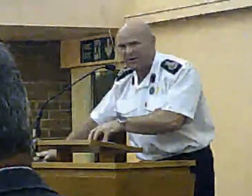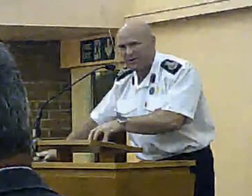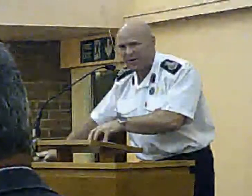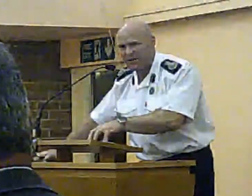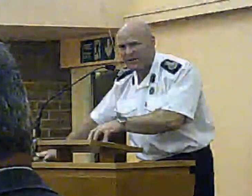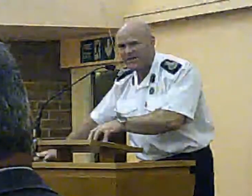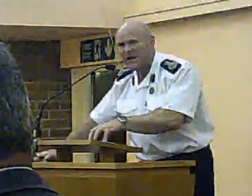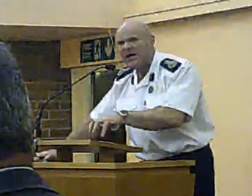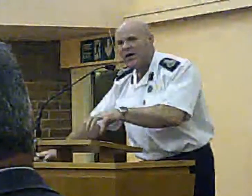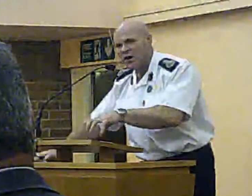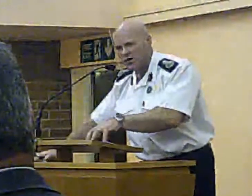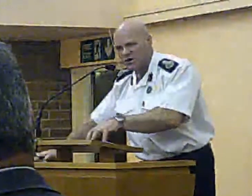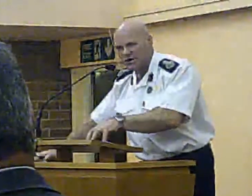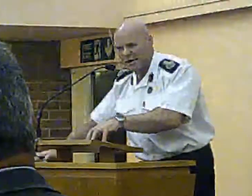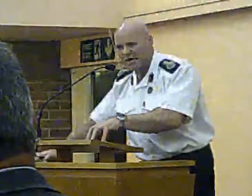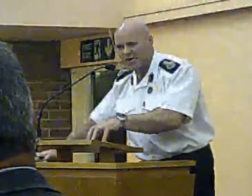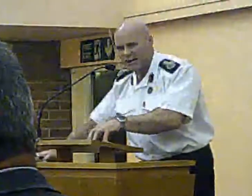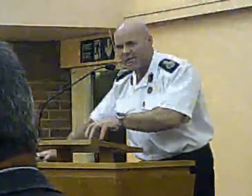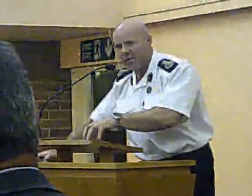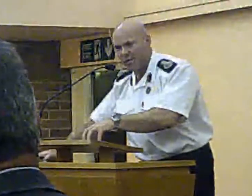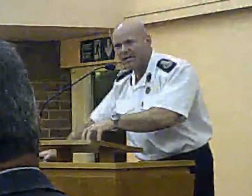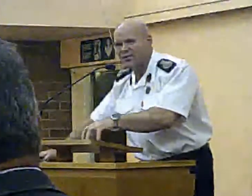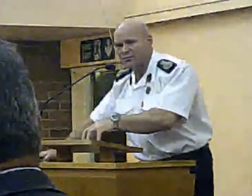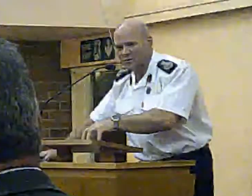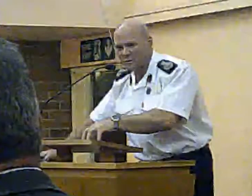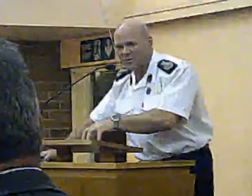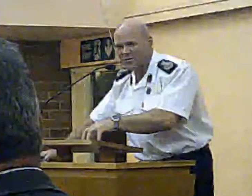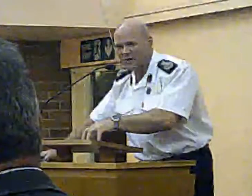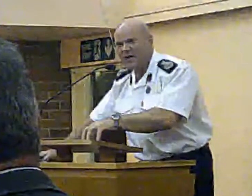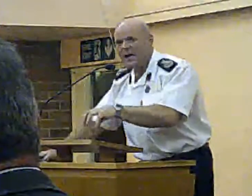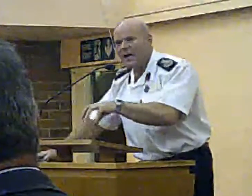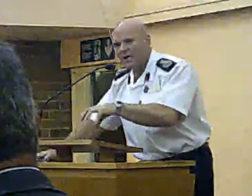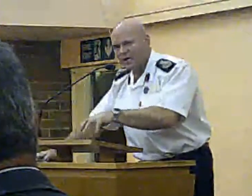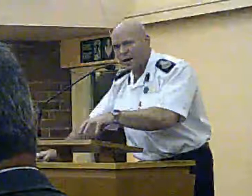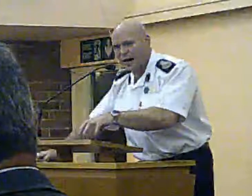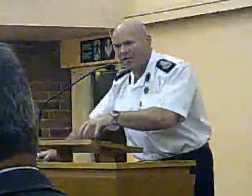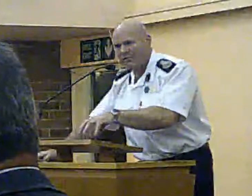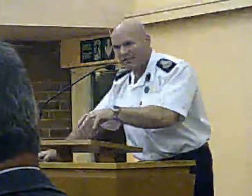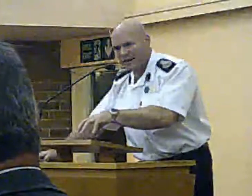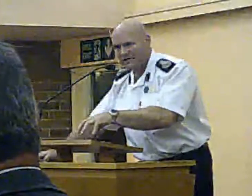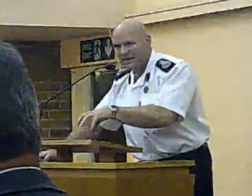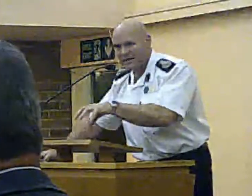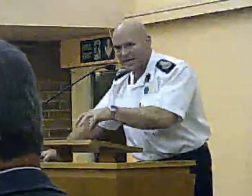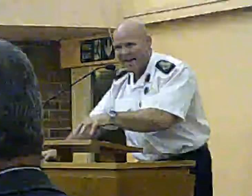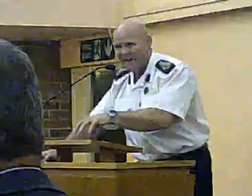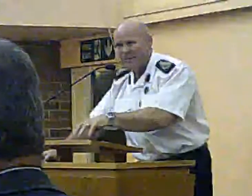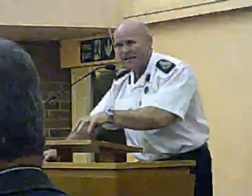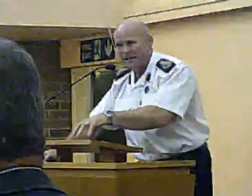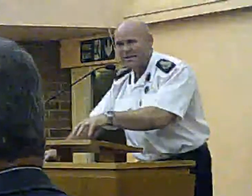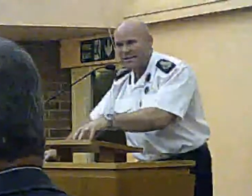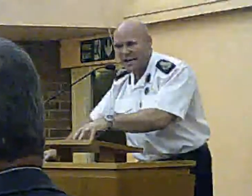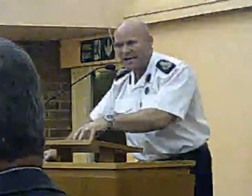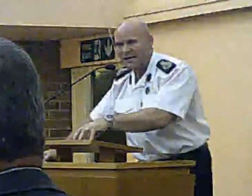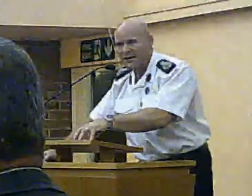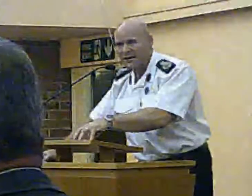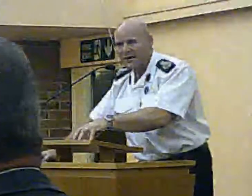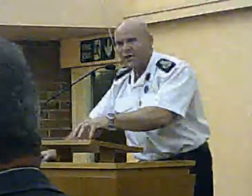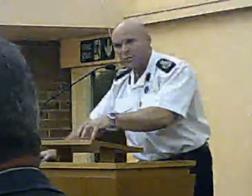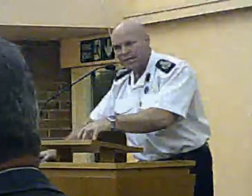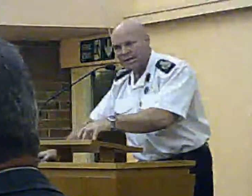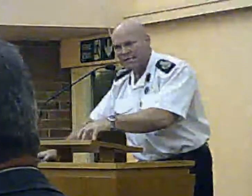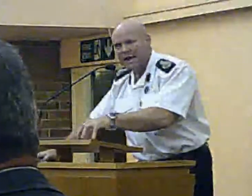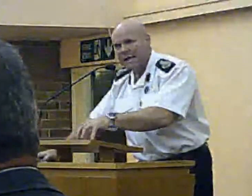Foreign Rescue Authority's consultation around operational response. You have, effectively, a second bite of the cherry,